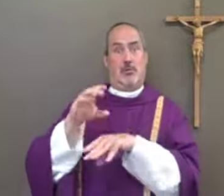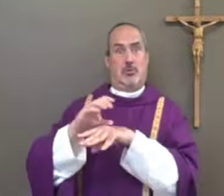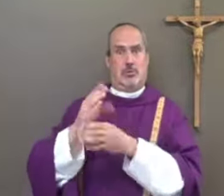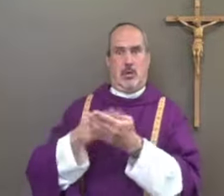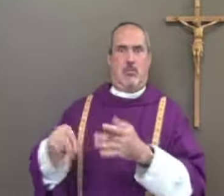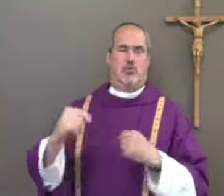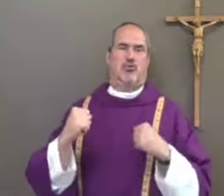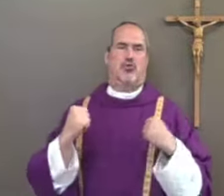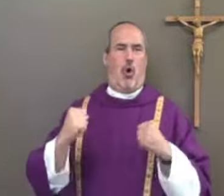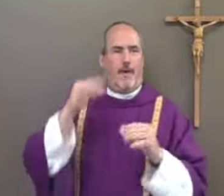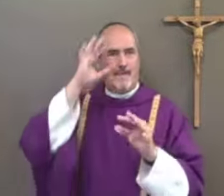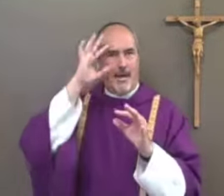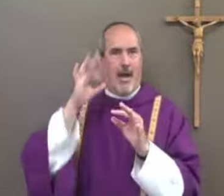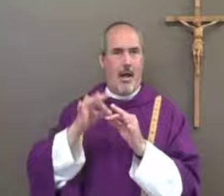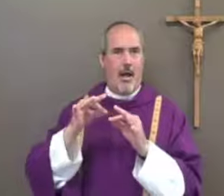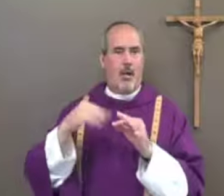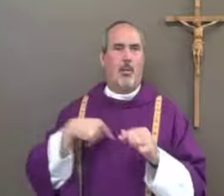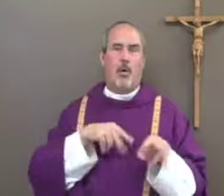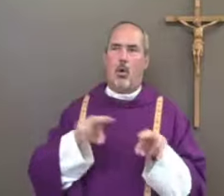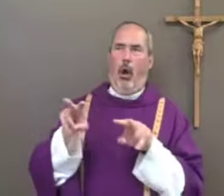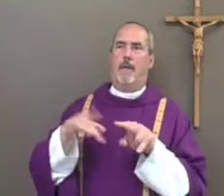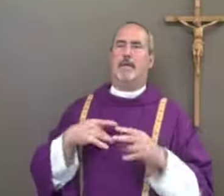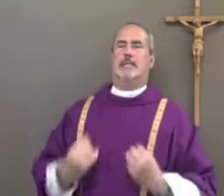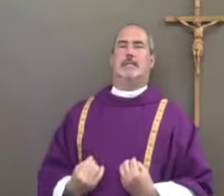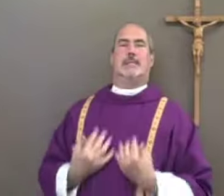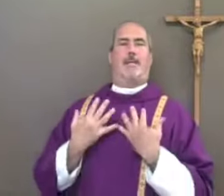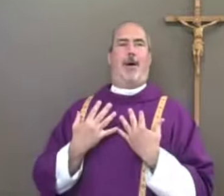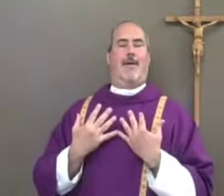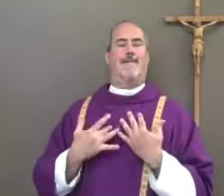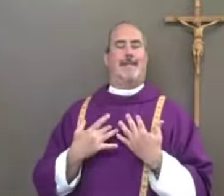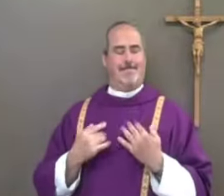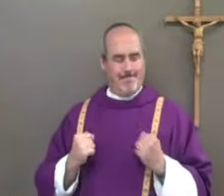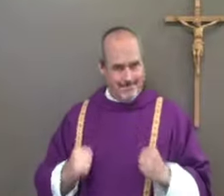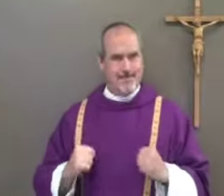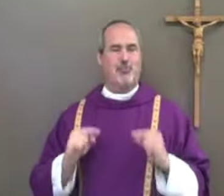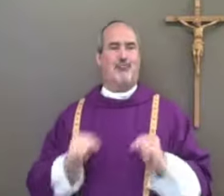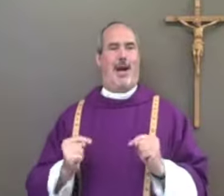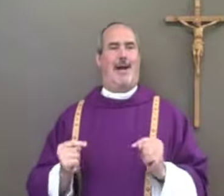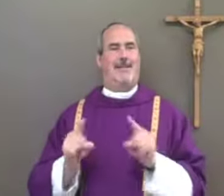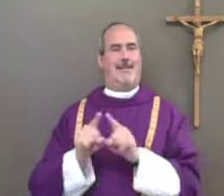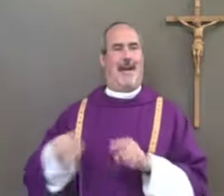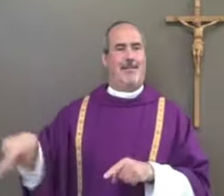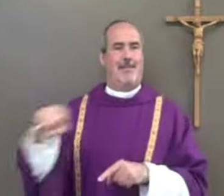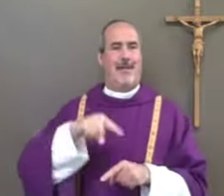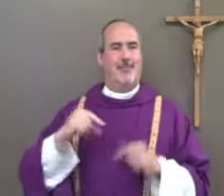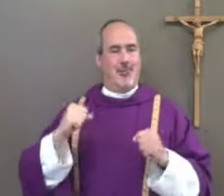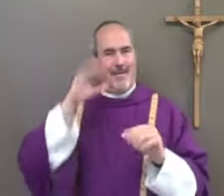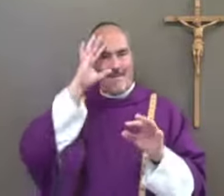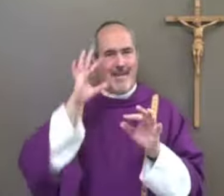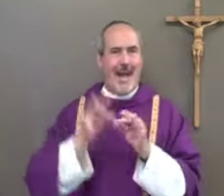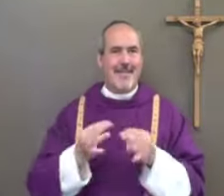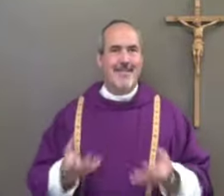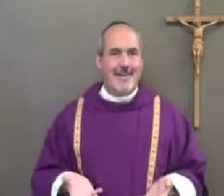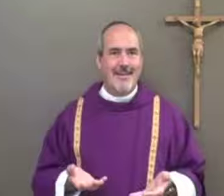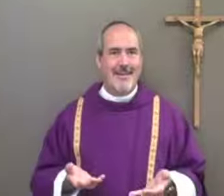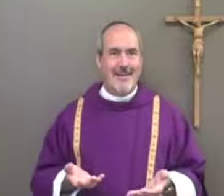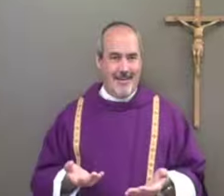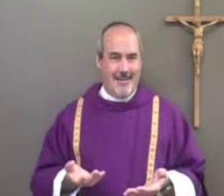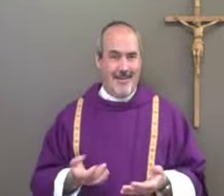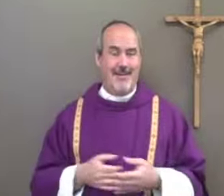And people in church have such strong faith that when we see that, it can inspire us to be more like them to strengthen our